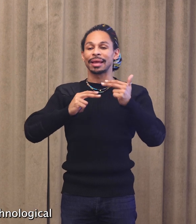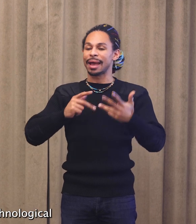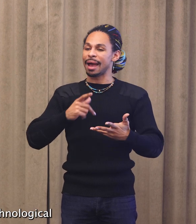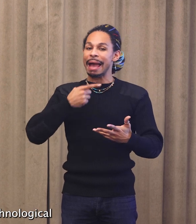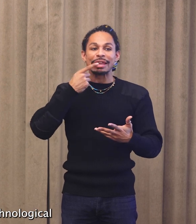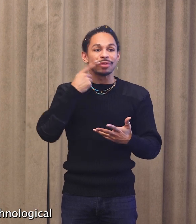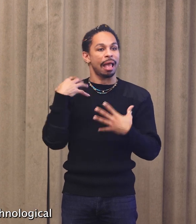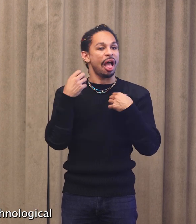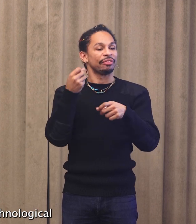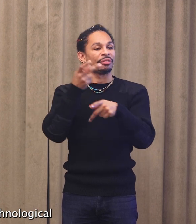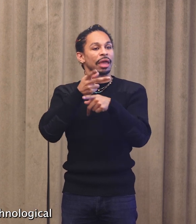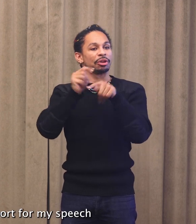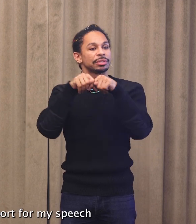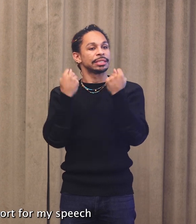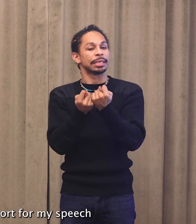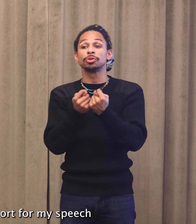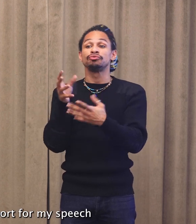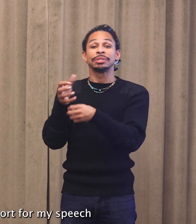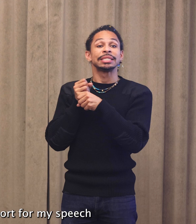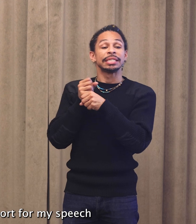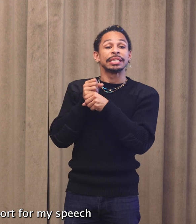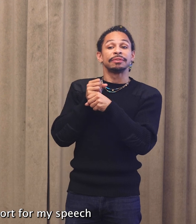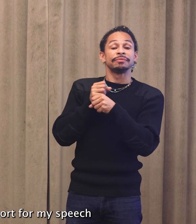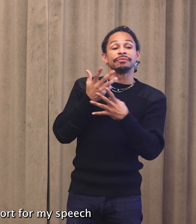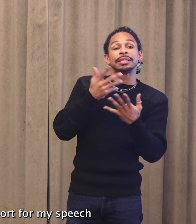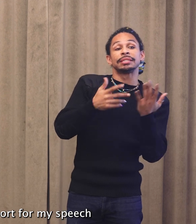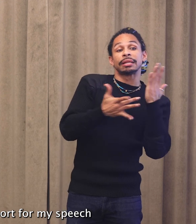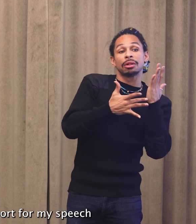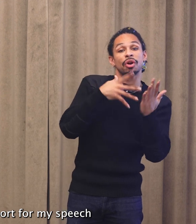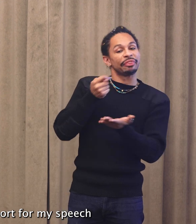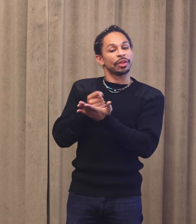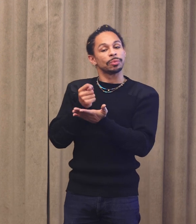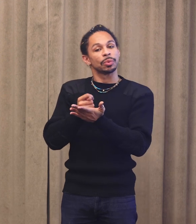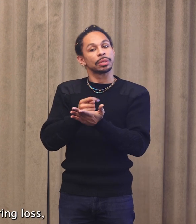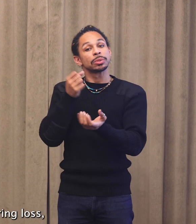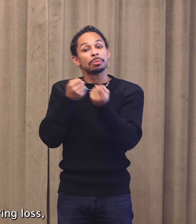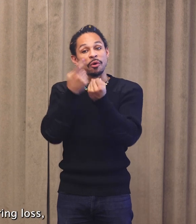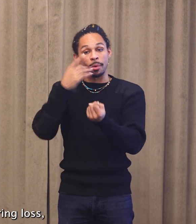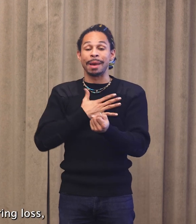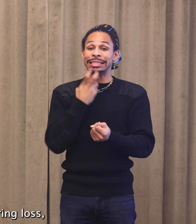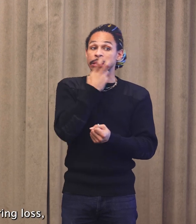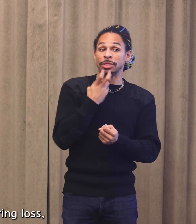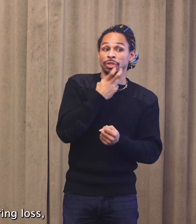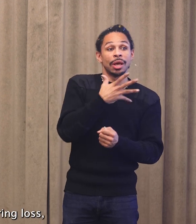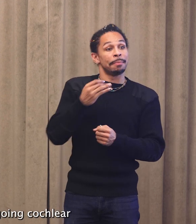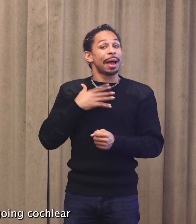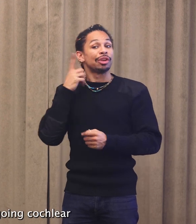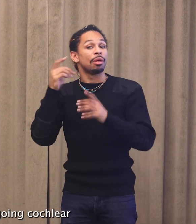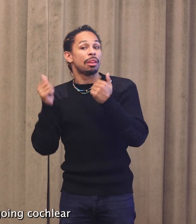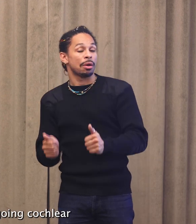to receive technological and therapeutic support for my speech and my hearing loss,